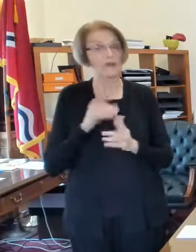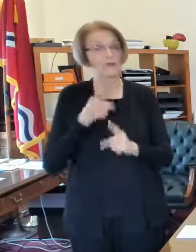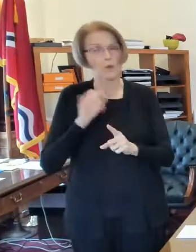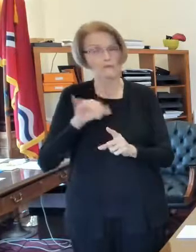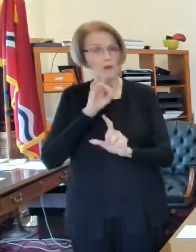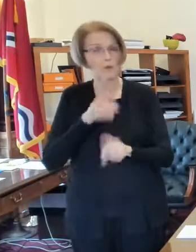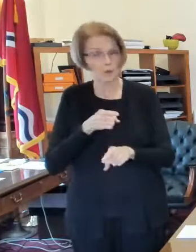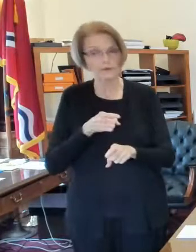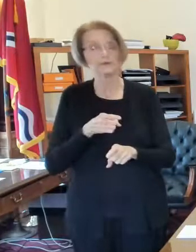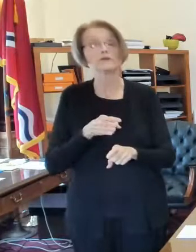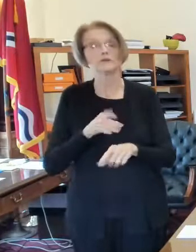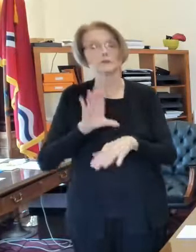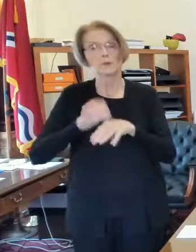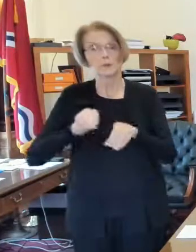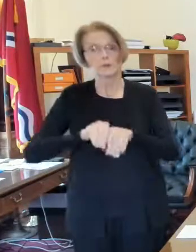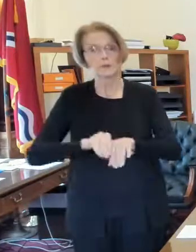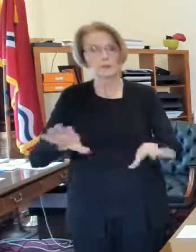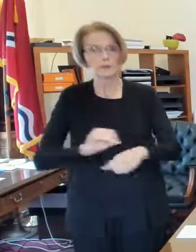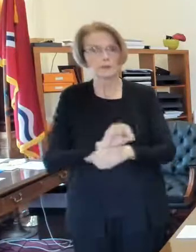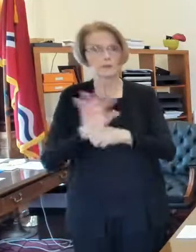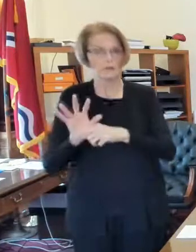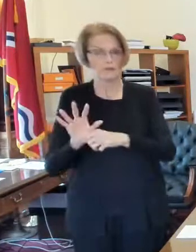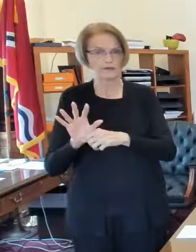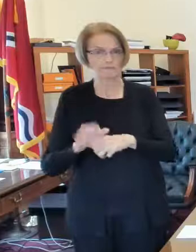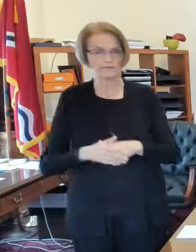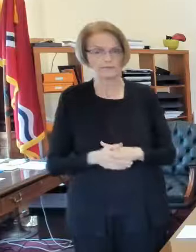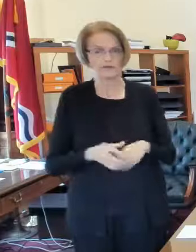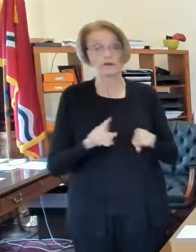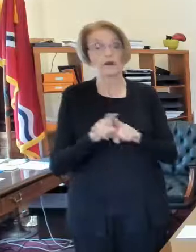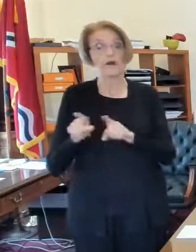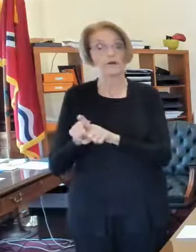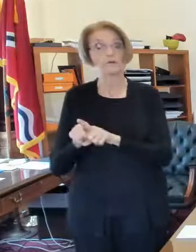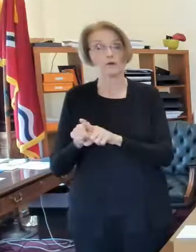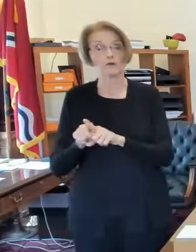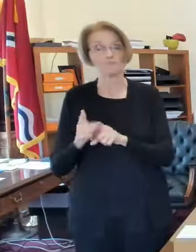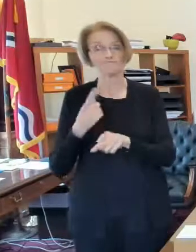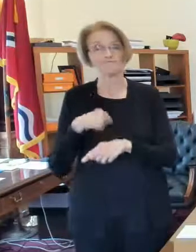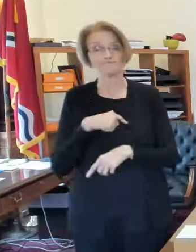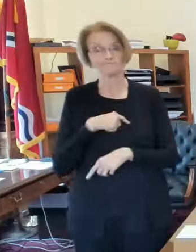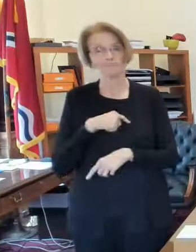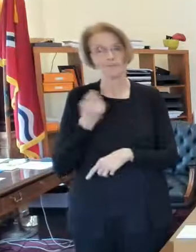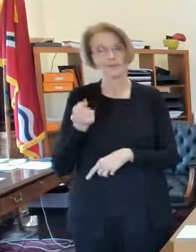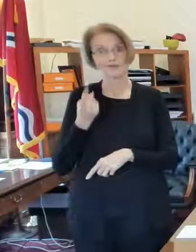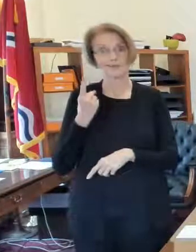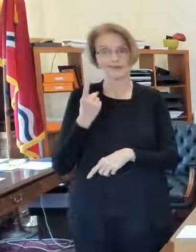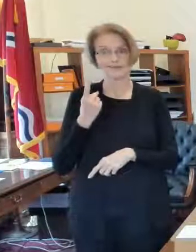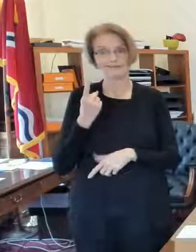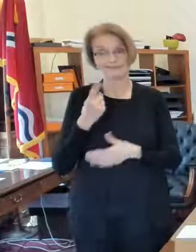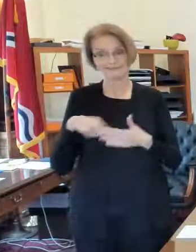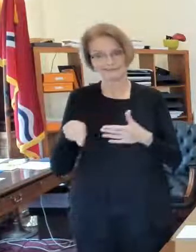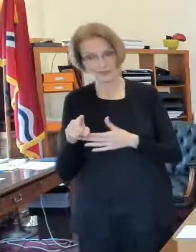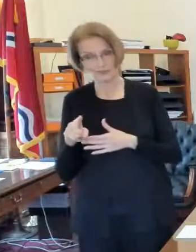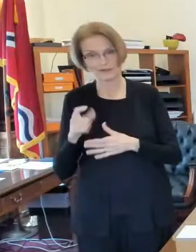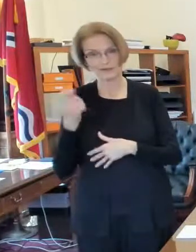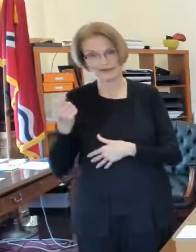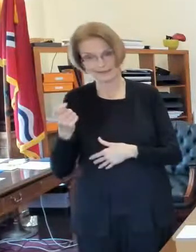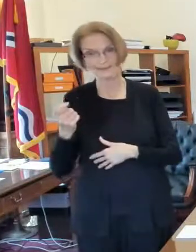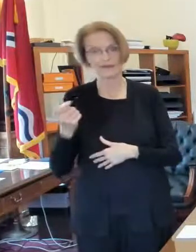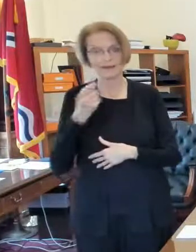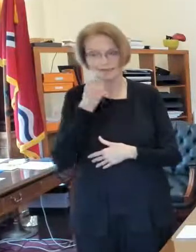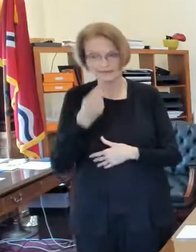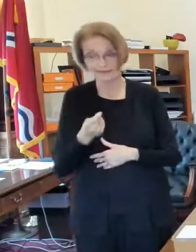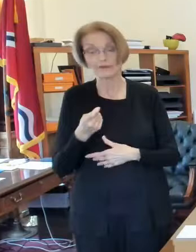slow the spread of covid 19 in our jurisdiction we're also mindful that thanksgiving is next week as well as a few other holidays